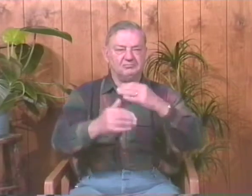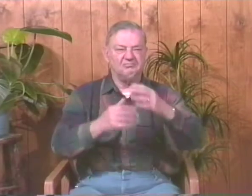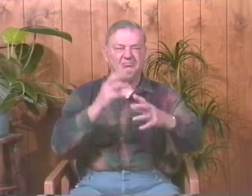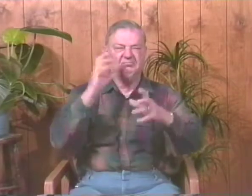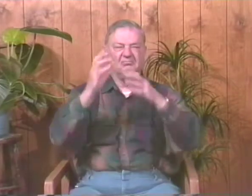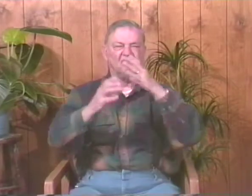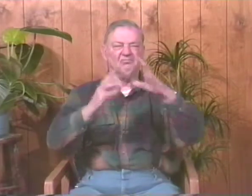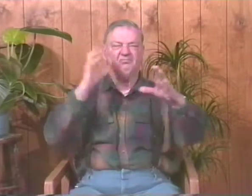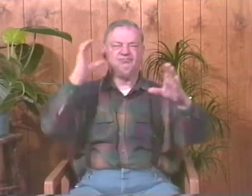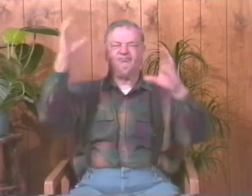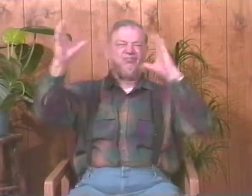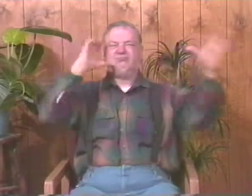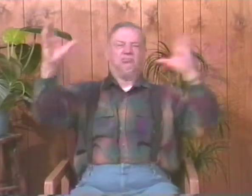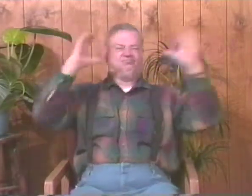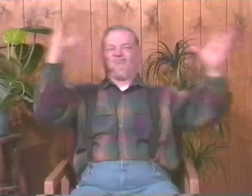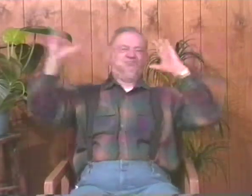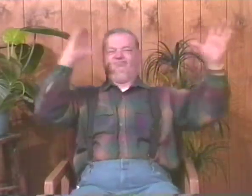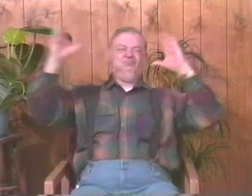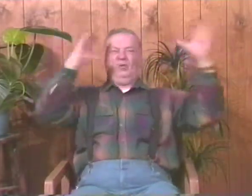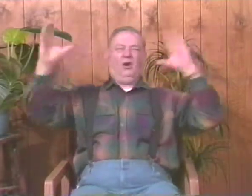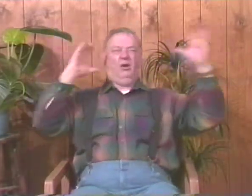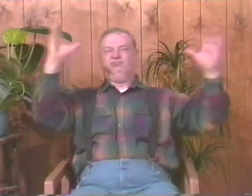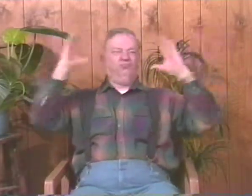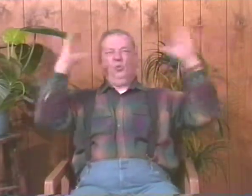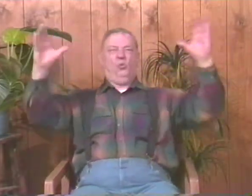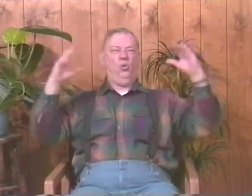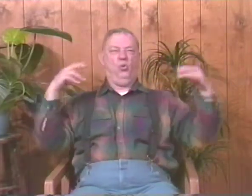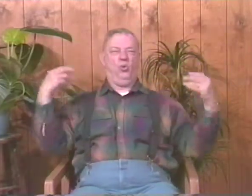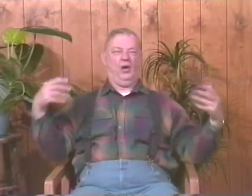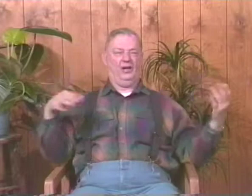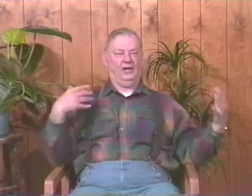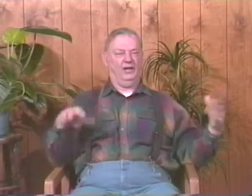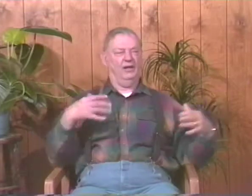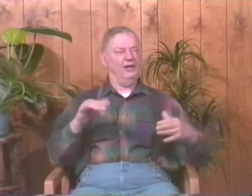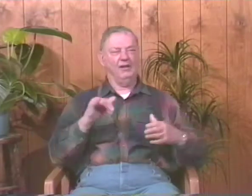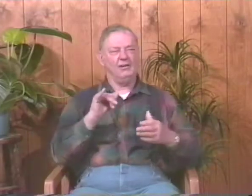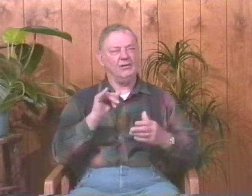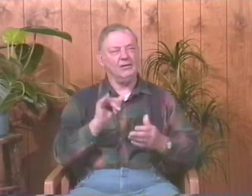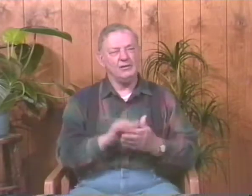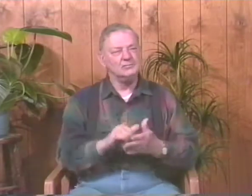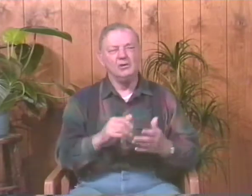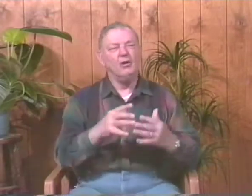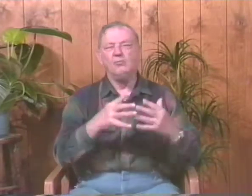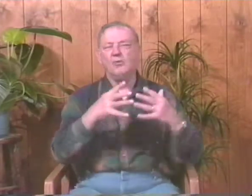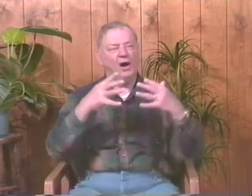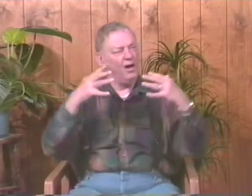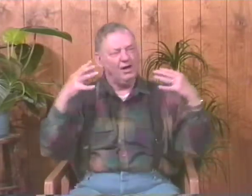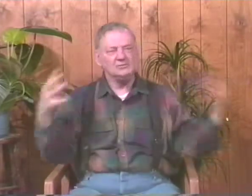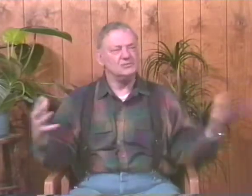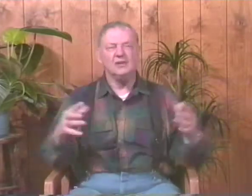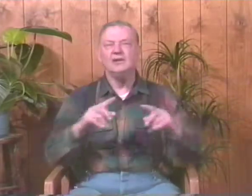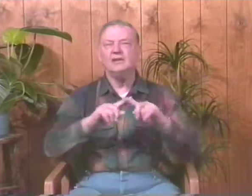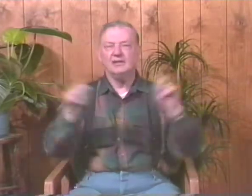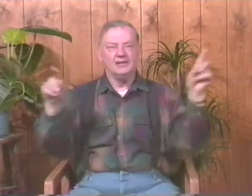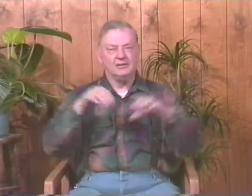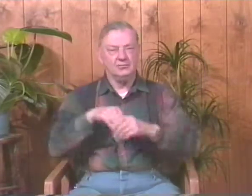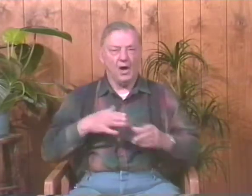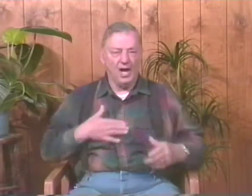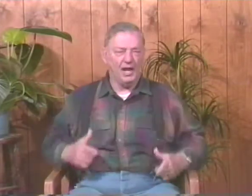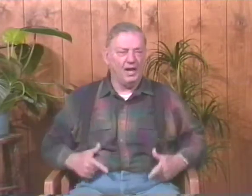more rapid rate after that particular day, I remember, until finally I had a full language. But it was